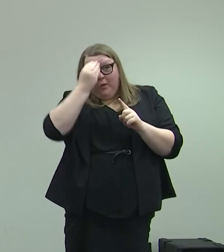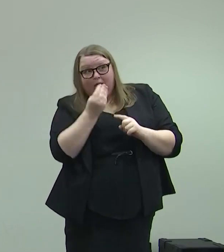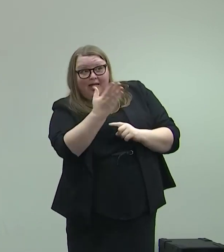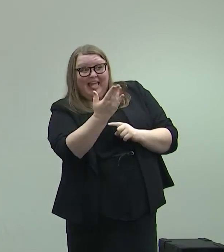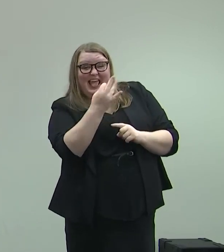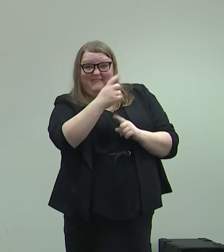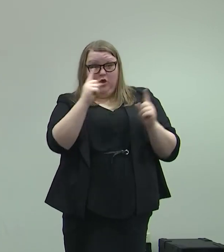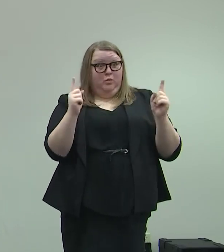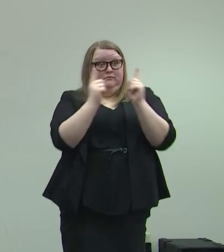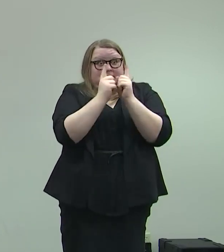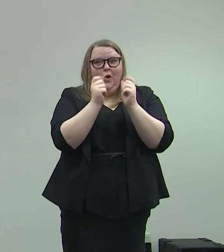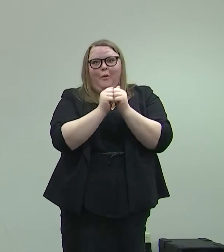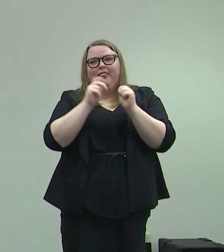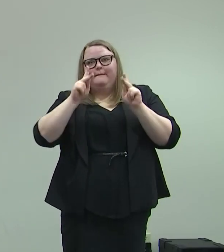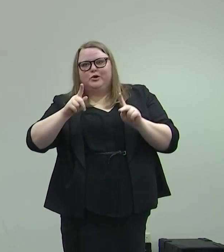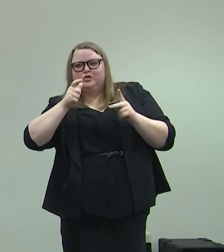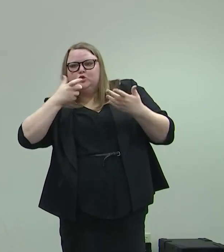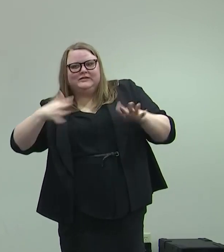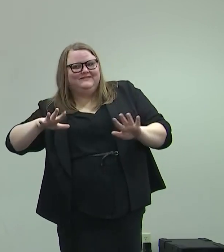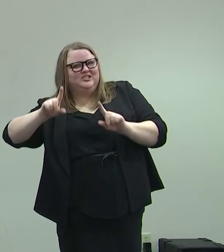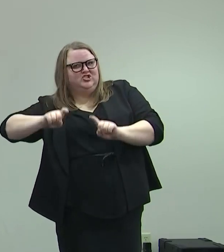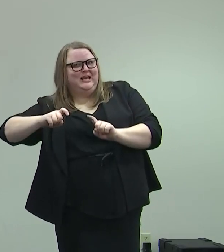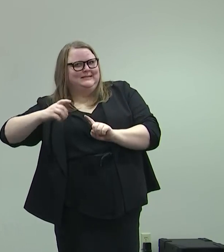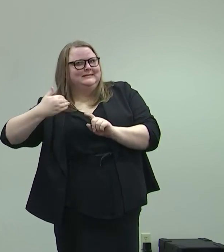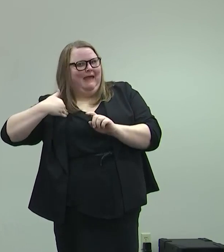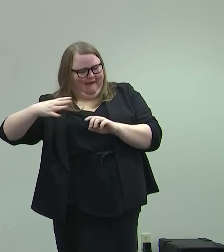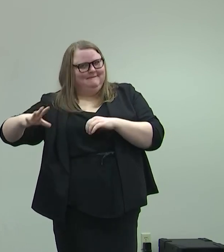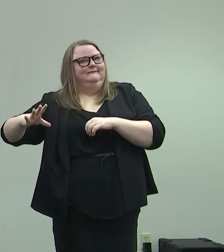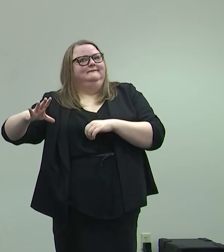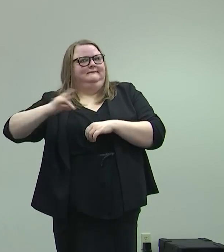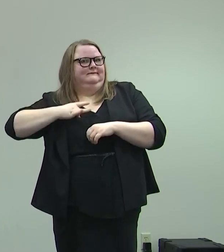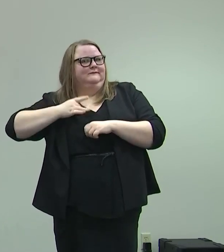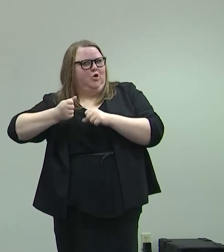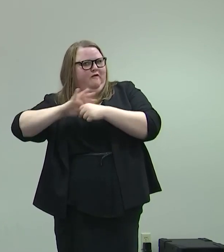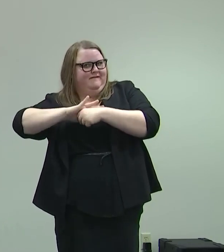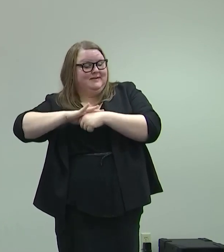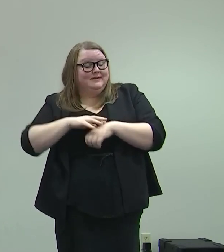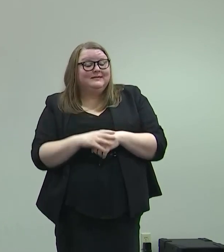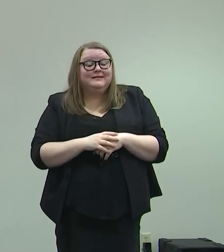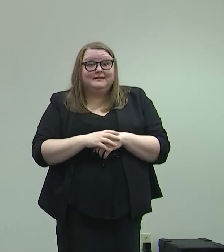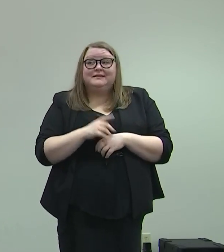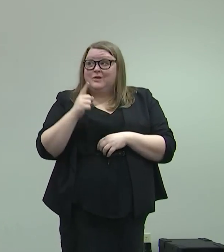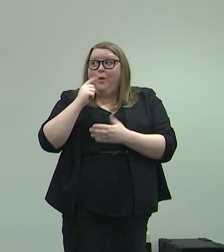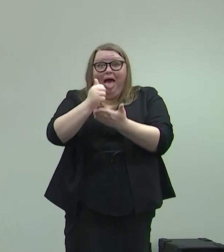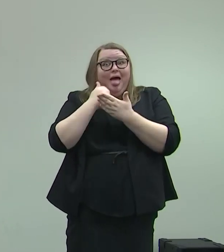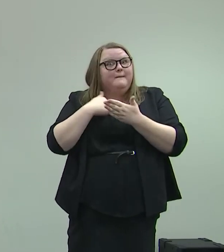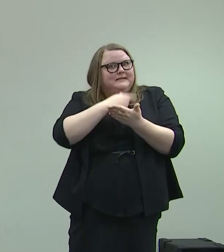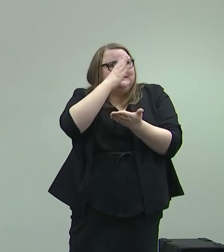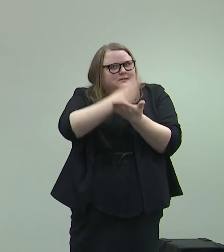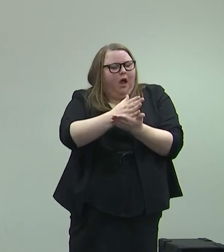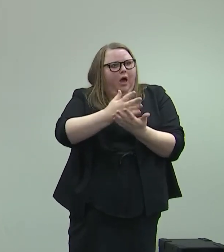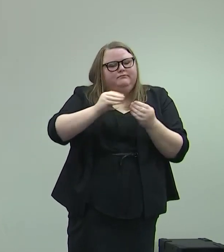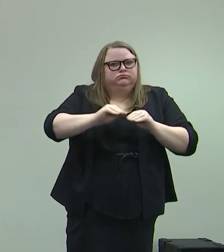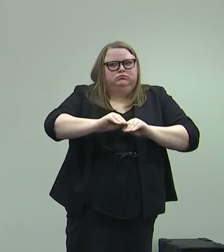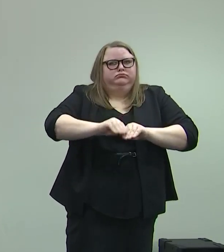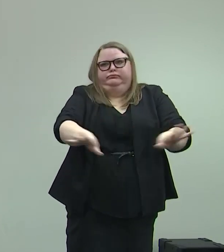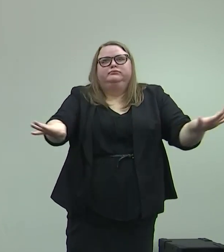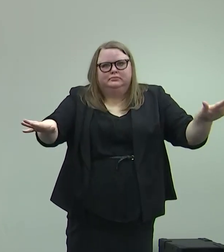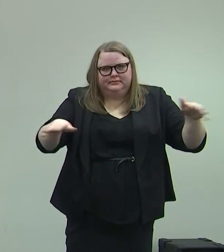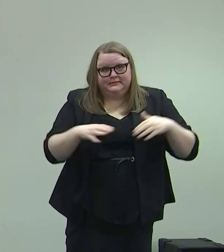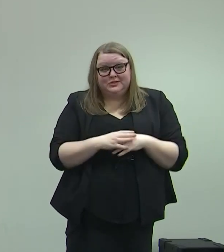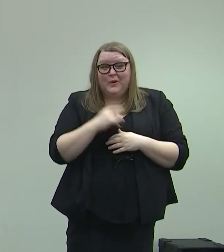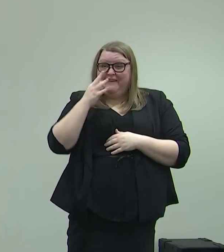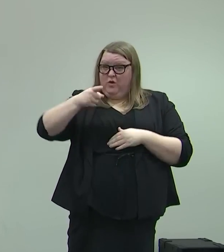you've been exposed to, has tested positive. This can help us stop the spread. So if you don't have the COVID